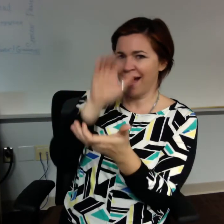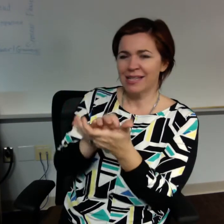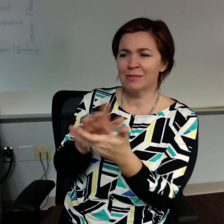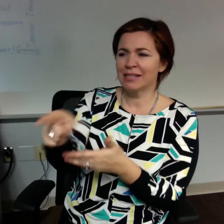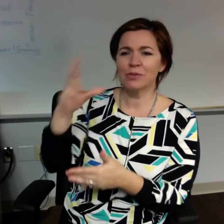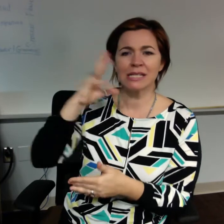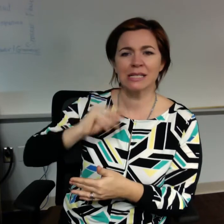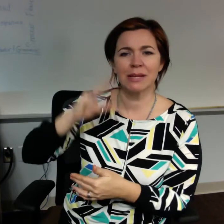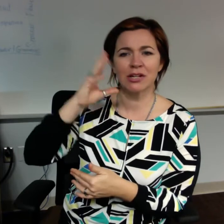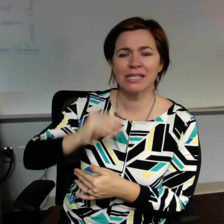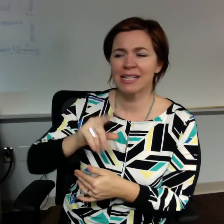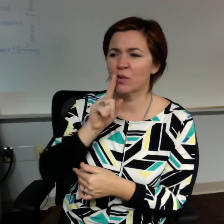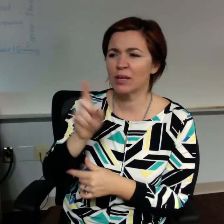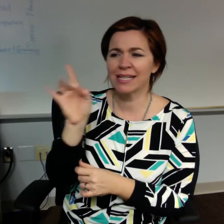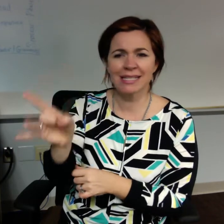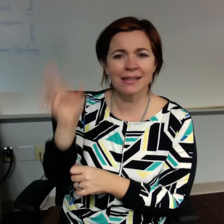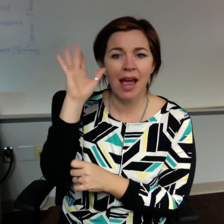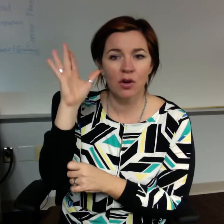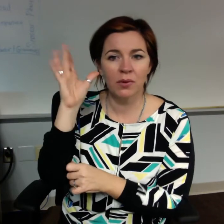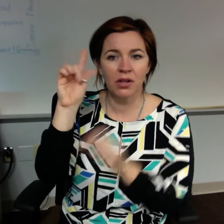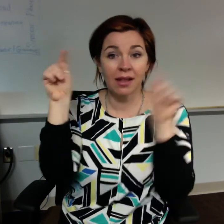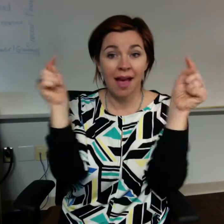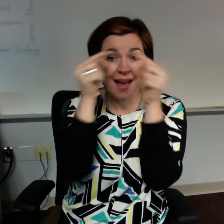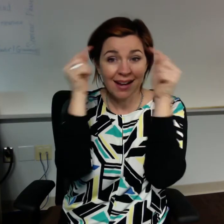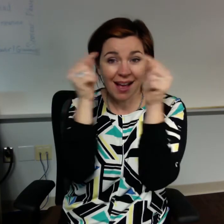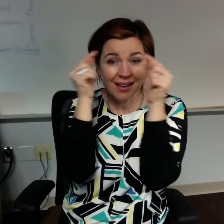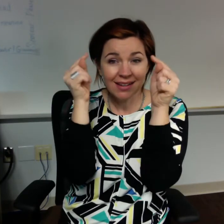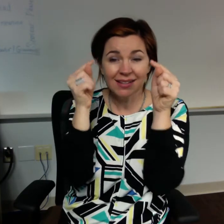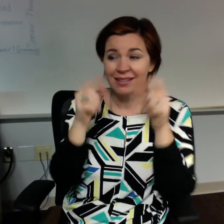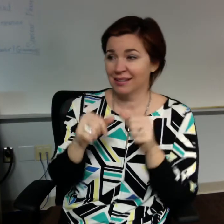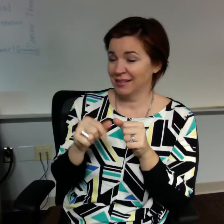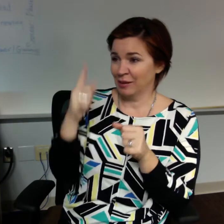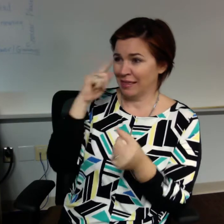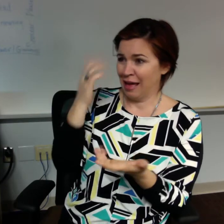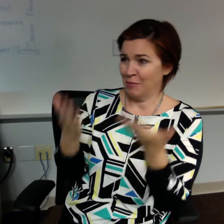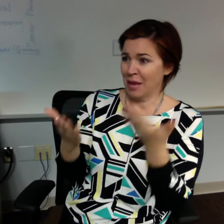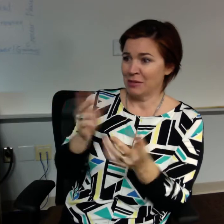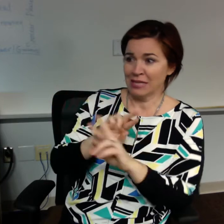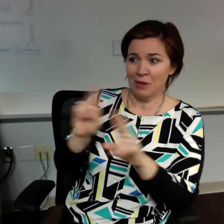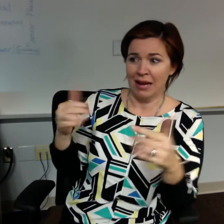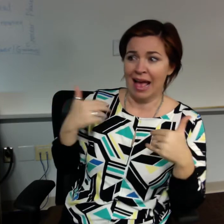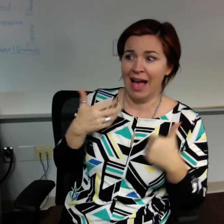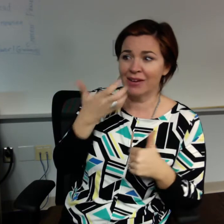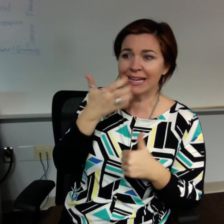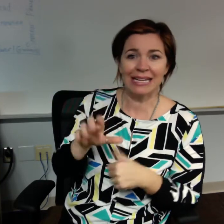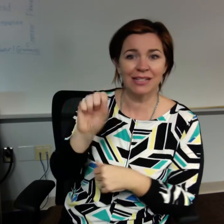We thought he was getting ready to, I don't know, have a heat stroke or something, I'm not sure. But